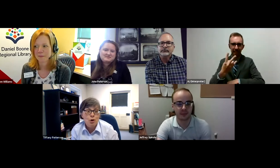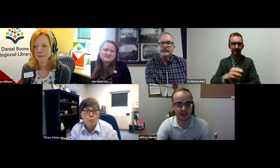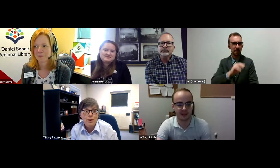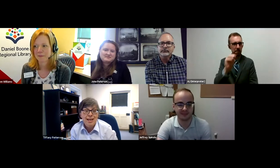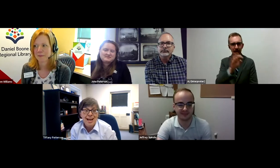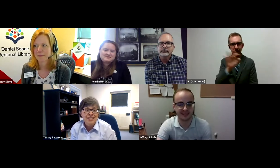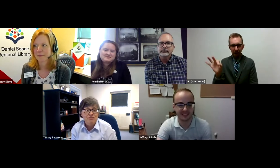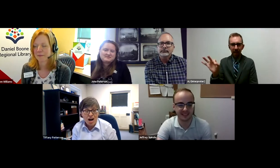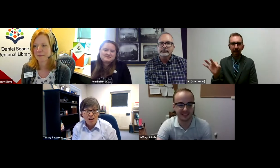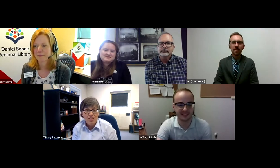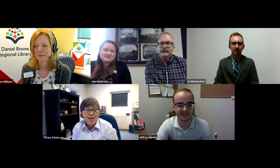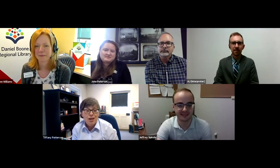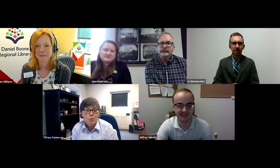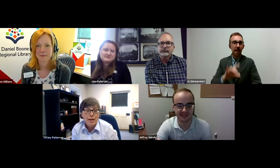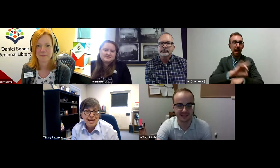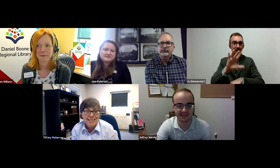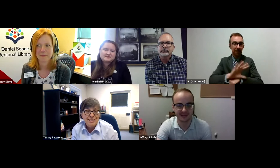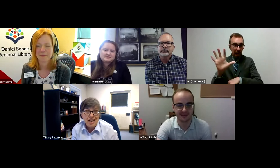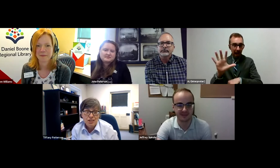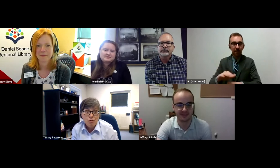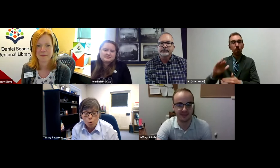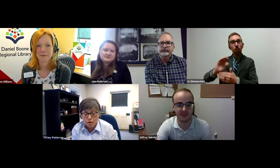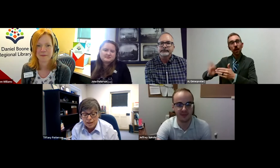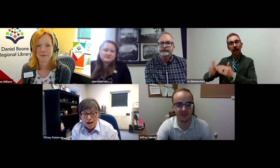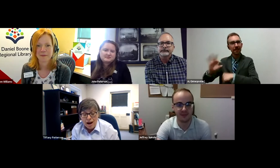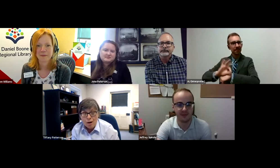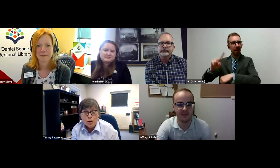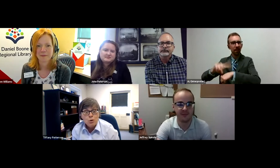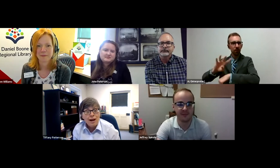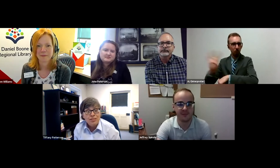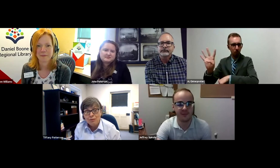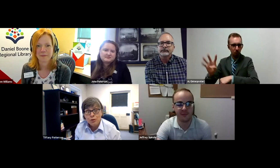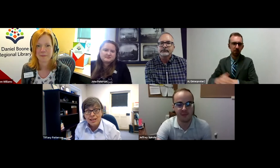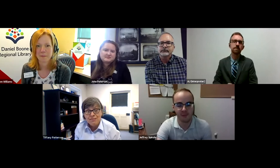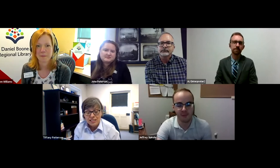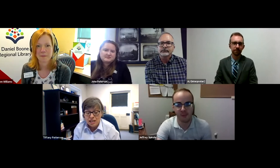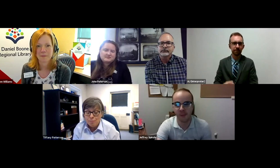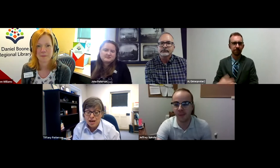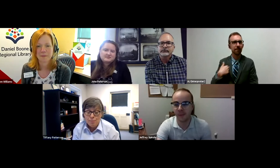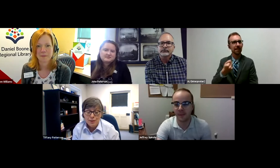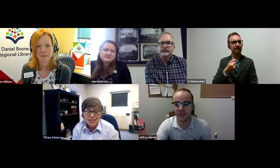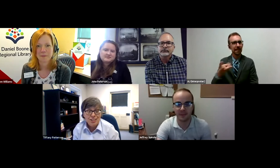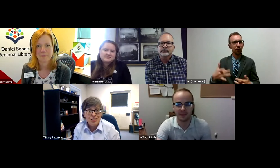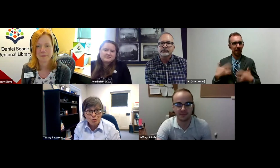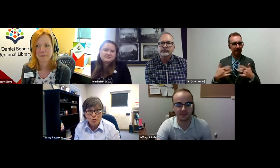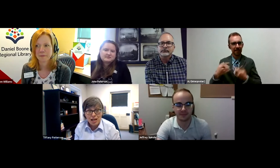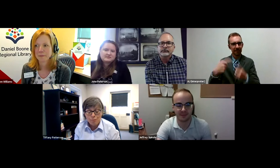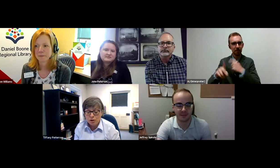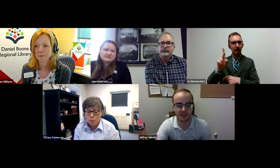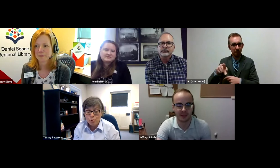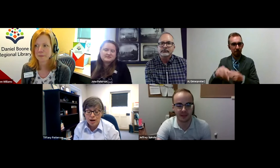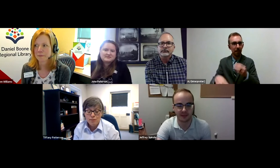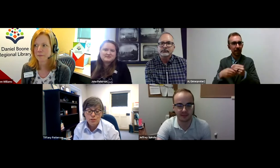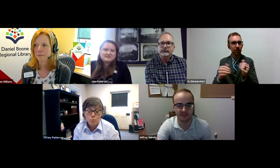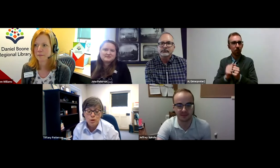Friday we're open eight to five and on weekends nine to four. We do have several events coming up in addition to the